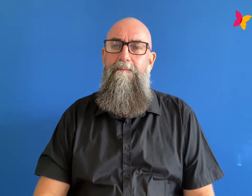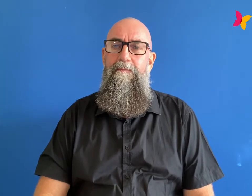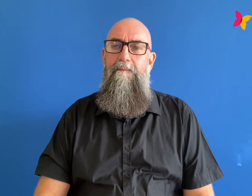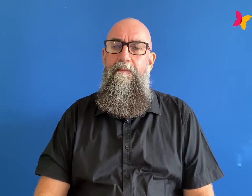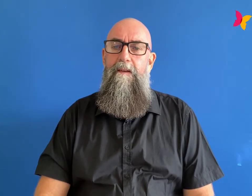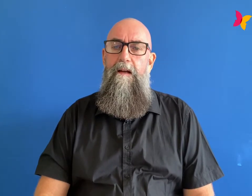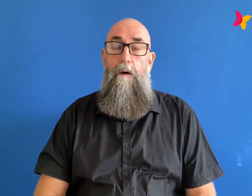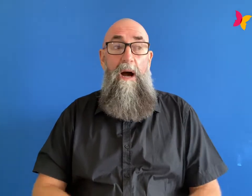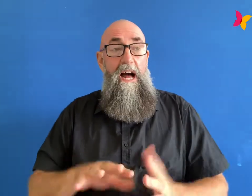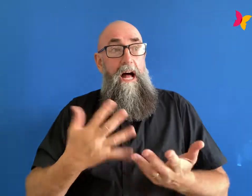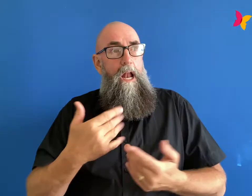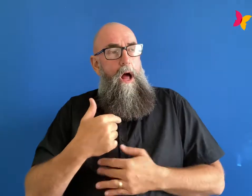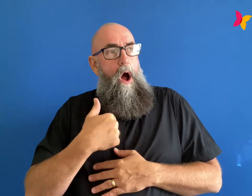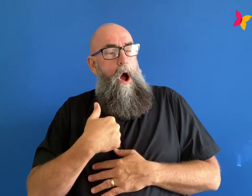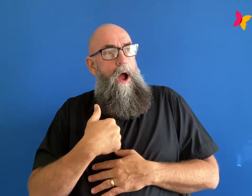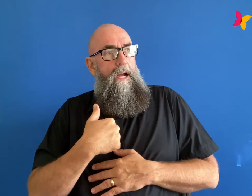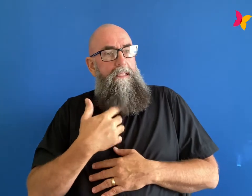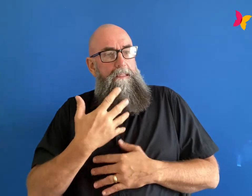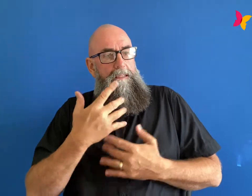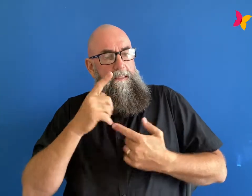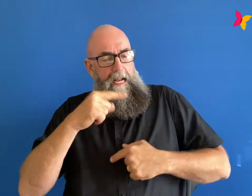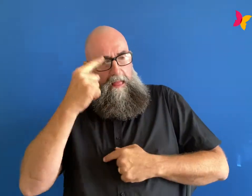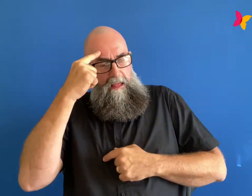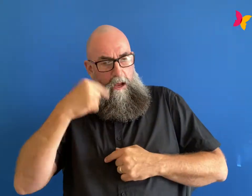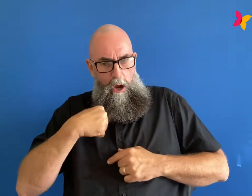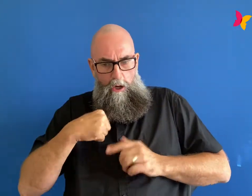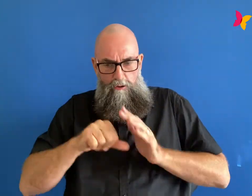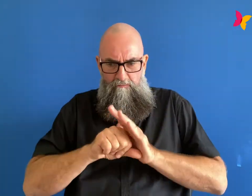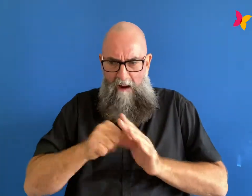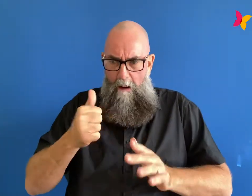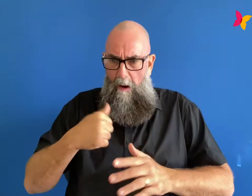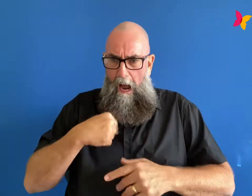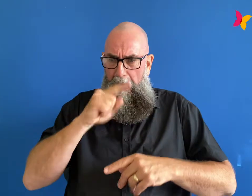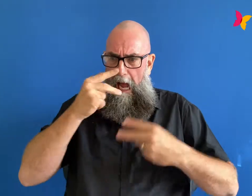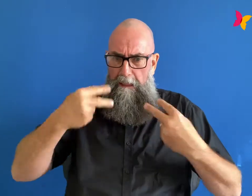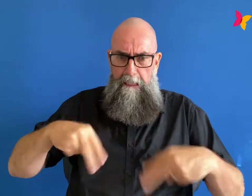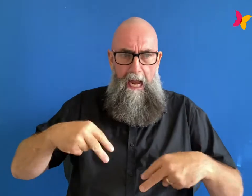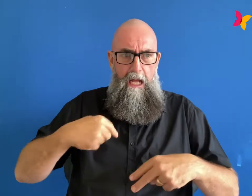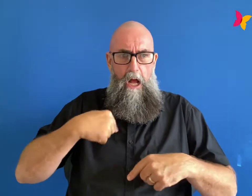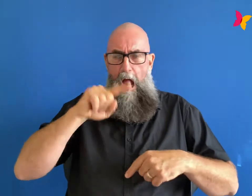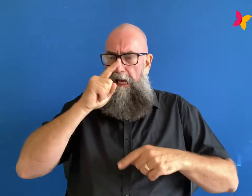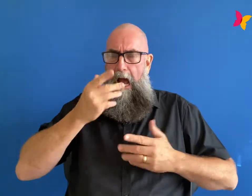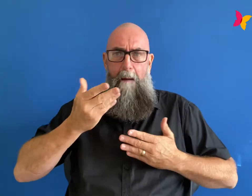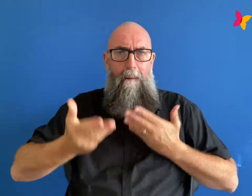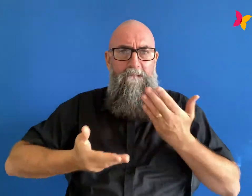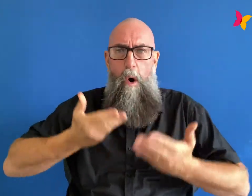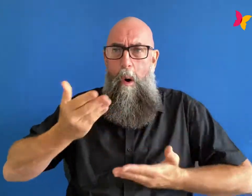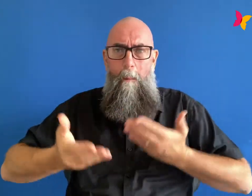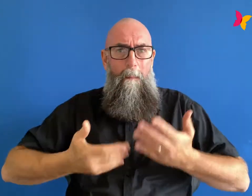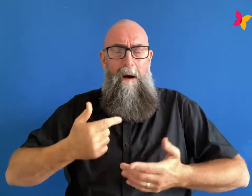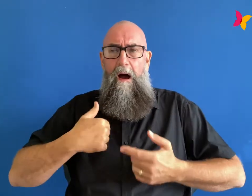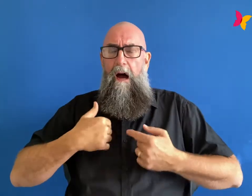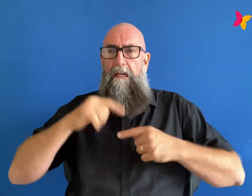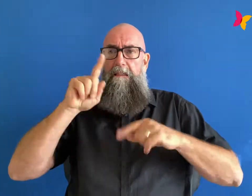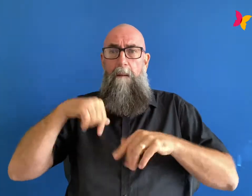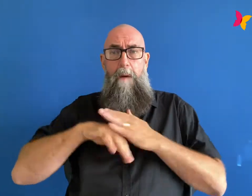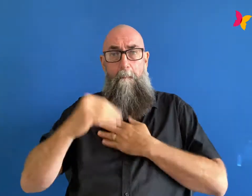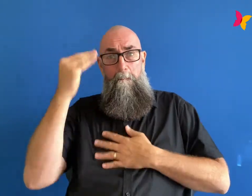at everything i can't i don't know how to dance or sing or perform it just kind of started this inner dialogue of harshness towards